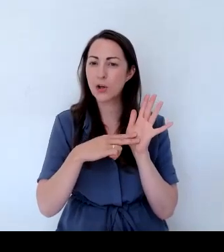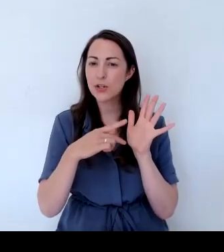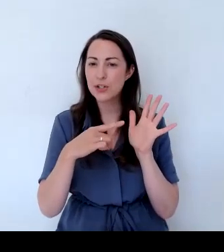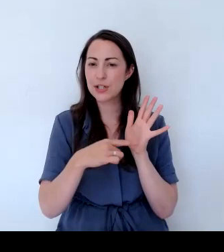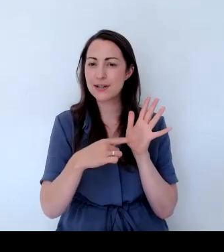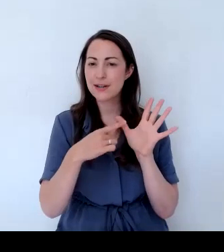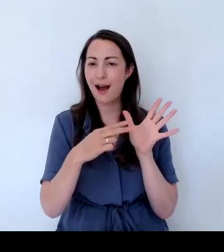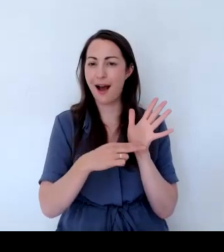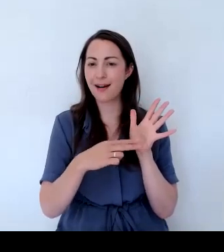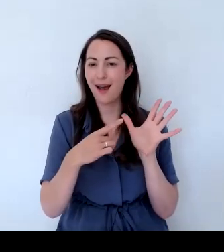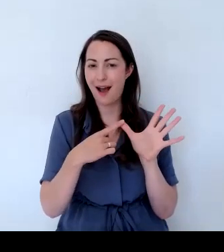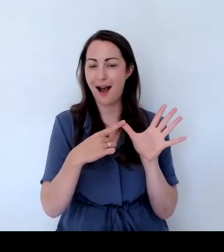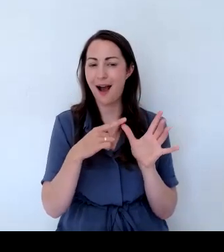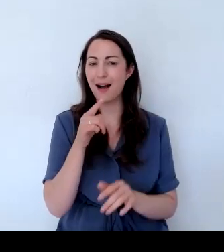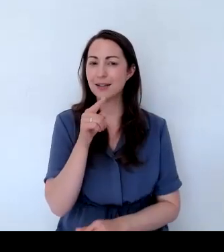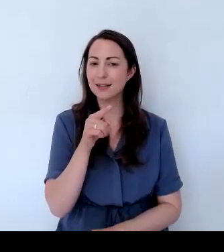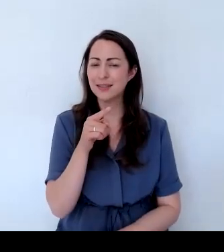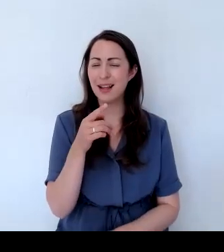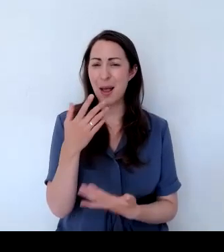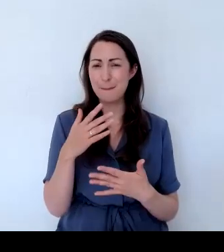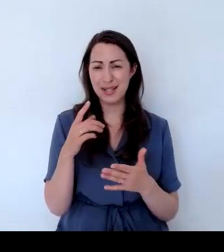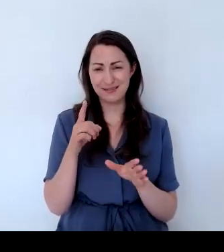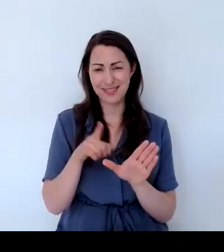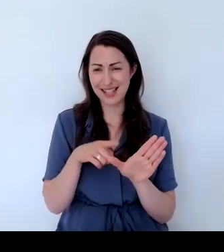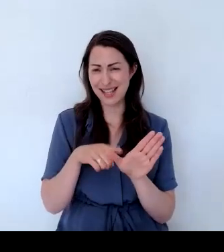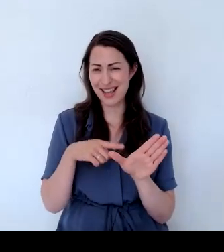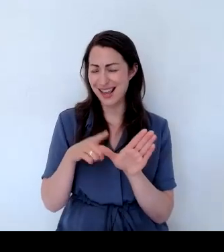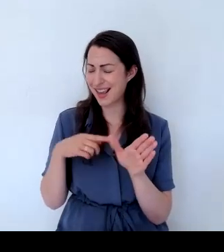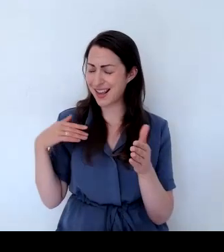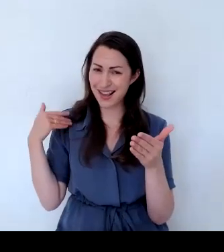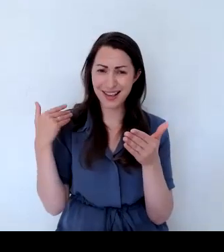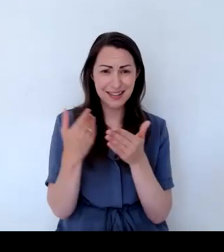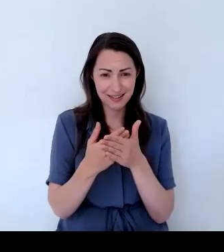And this has been in for many, many years now, this Montana.